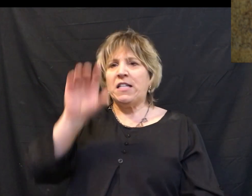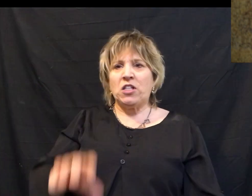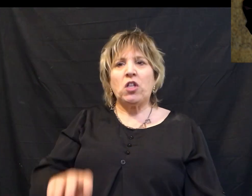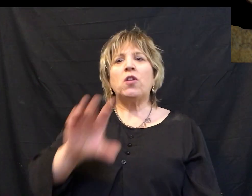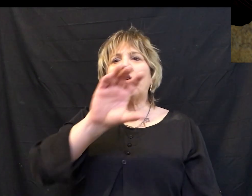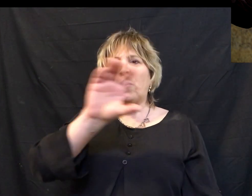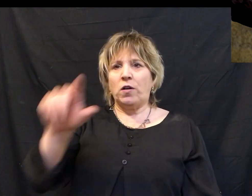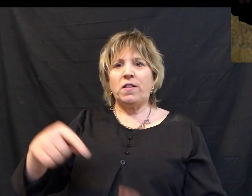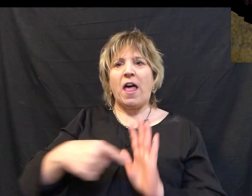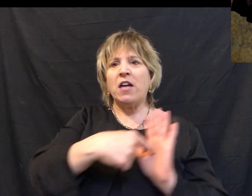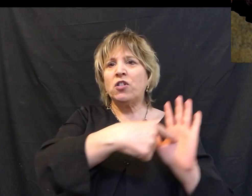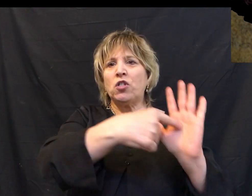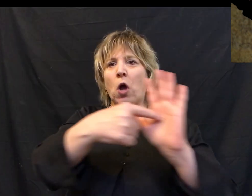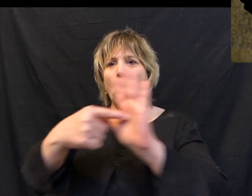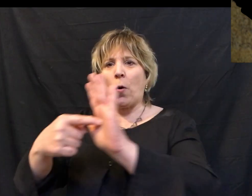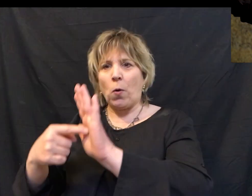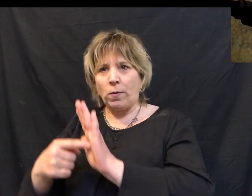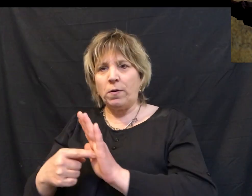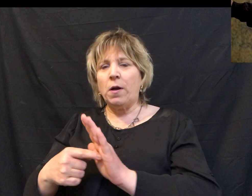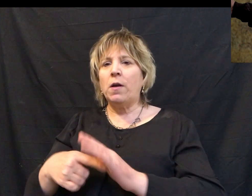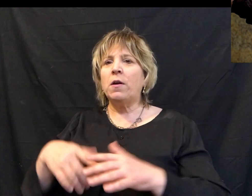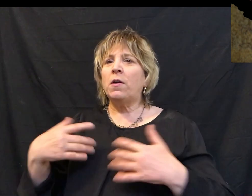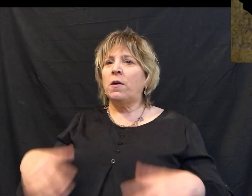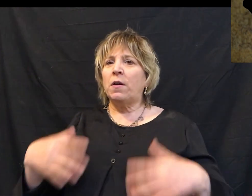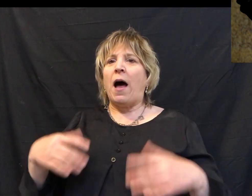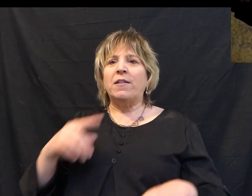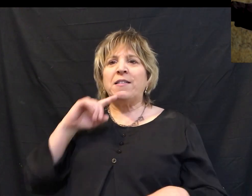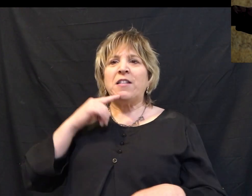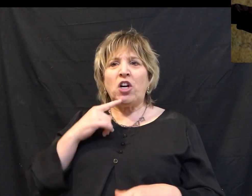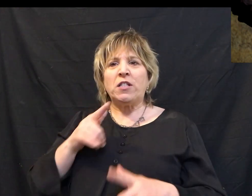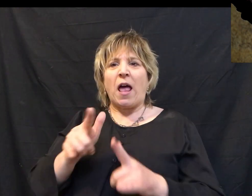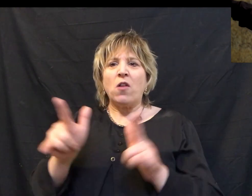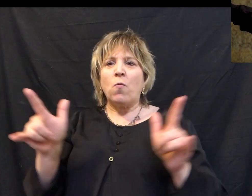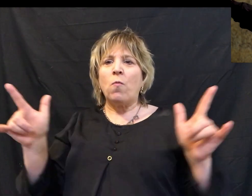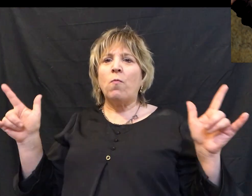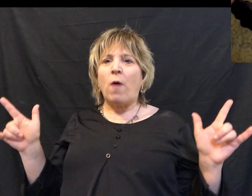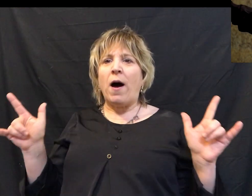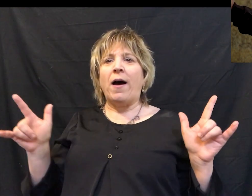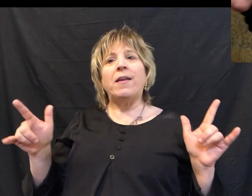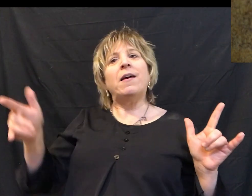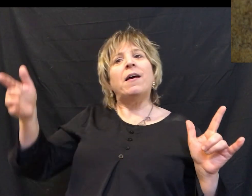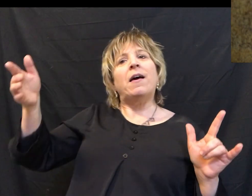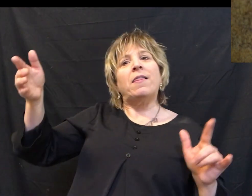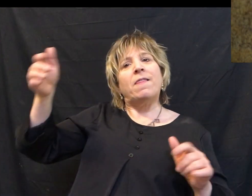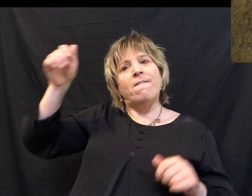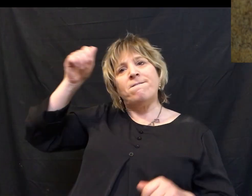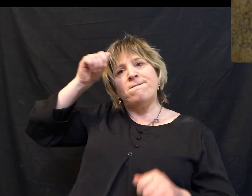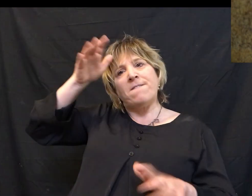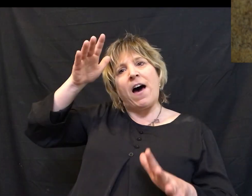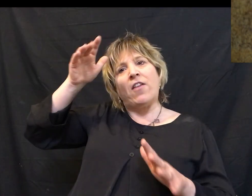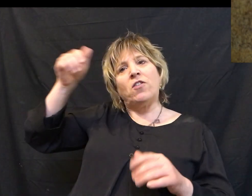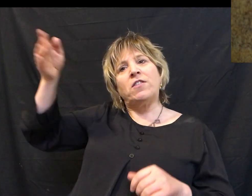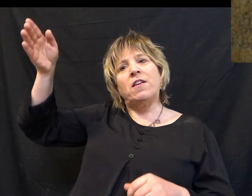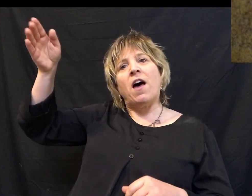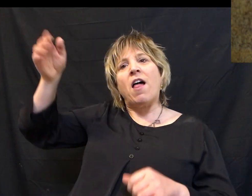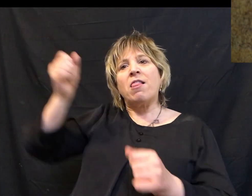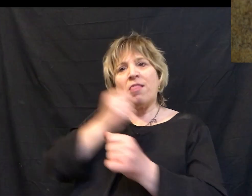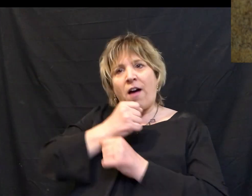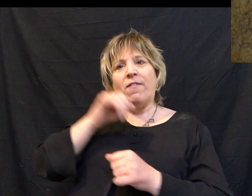cross, ladies and gentlemen, that demonstrates just how wide and deep and great the Father's love is. And because